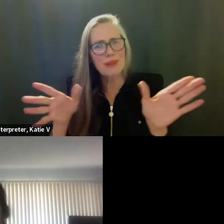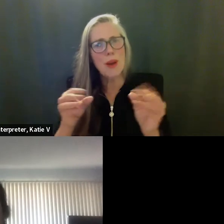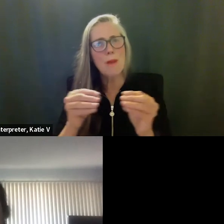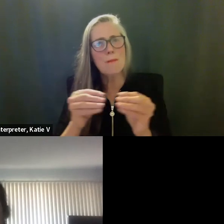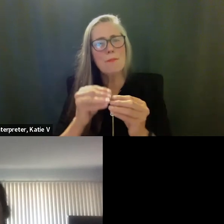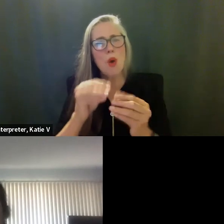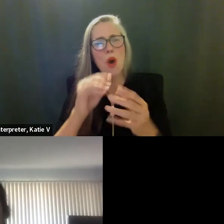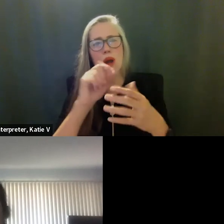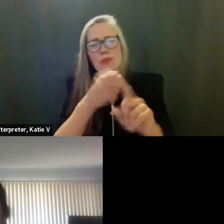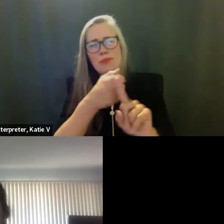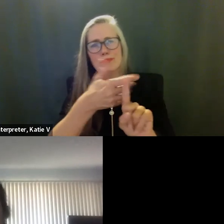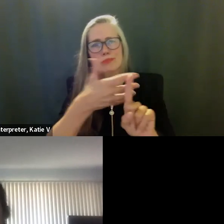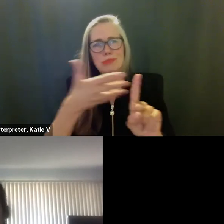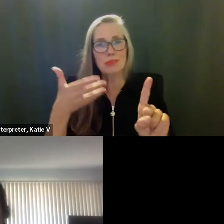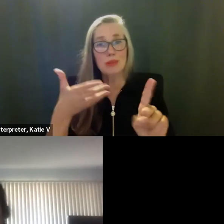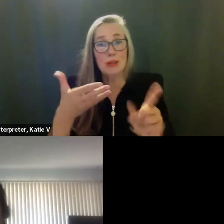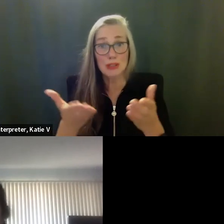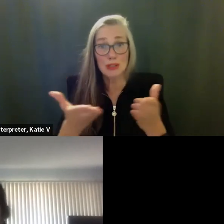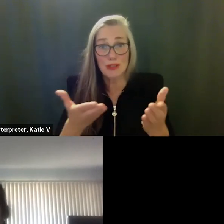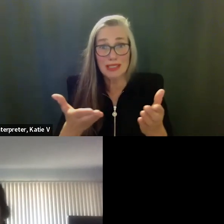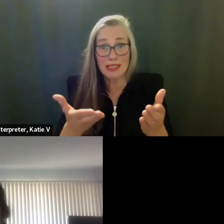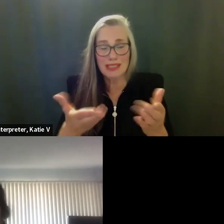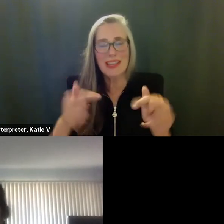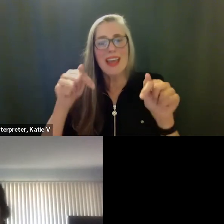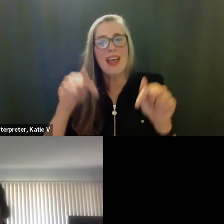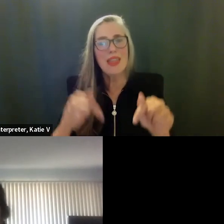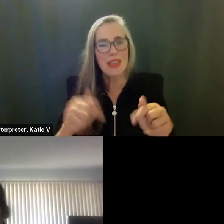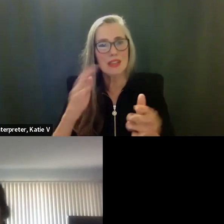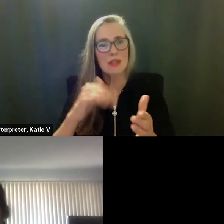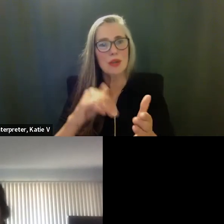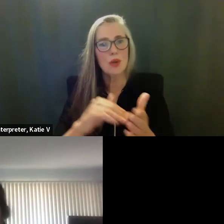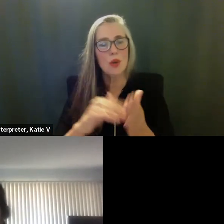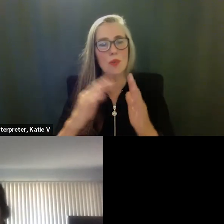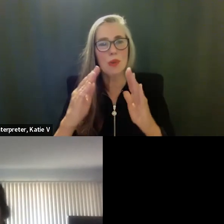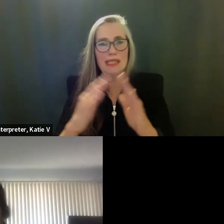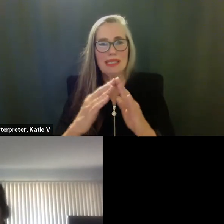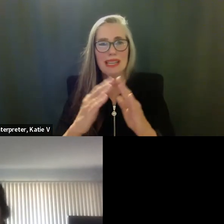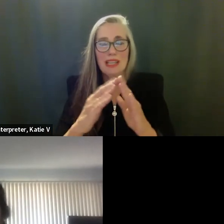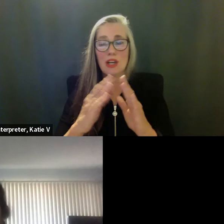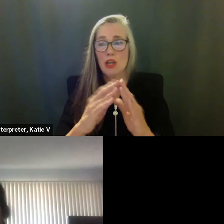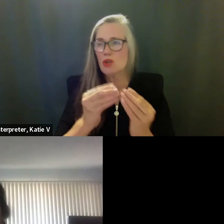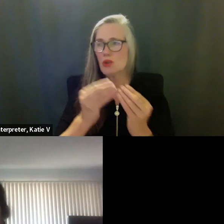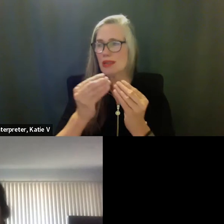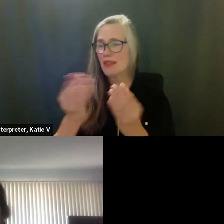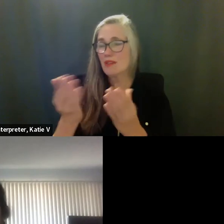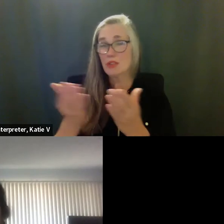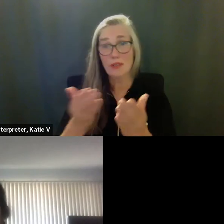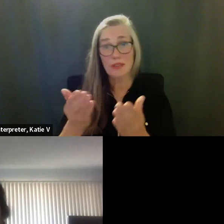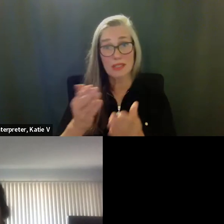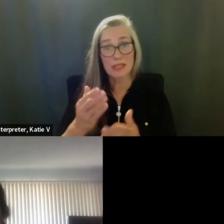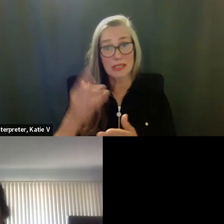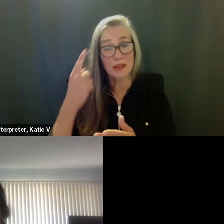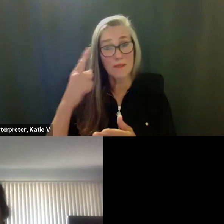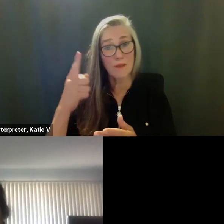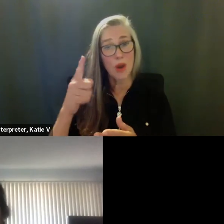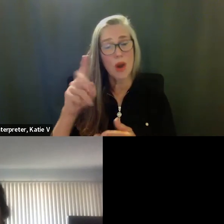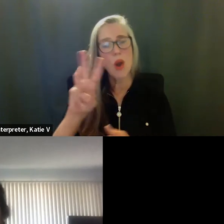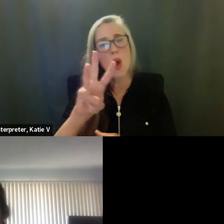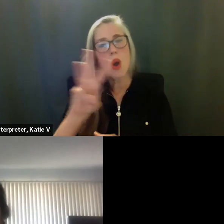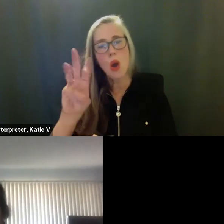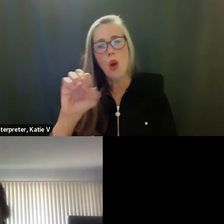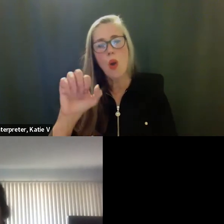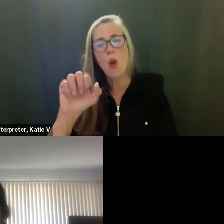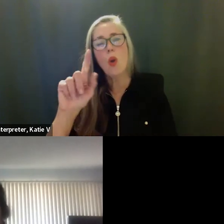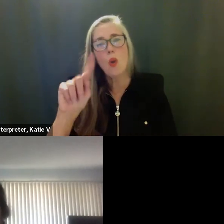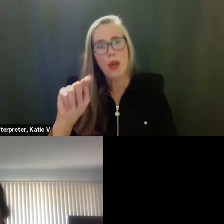center is to provide additional services for specifically the West Side residents who have either